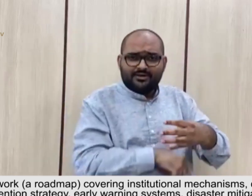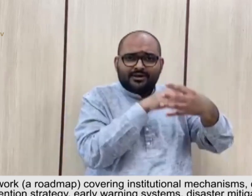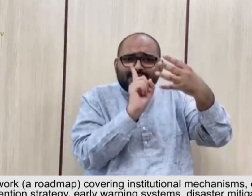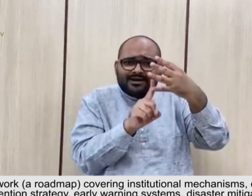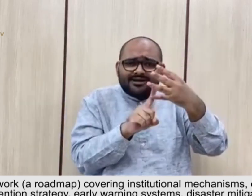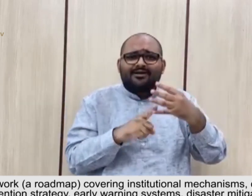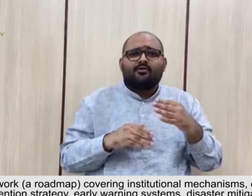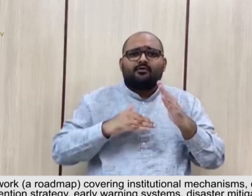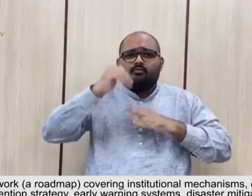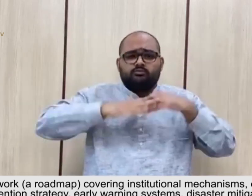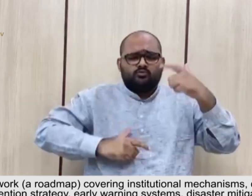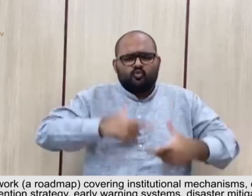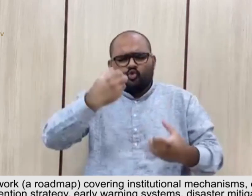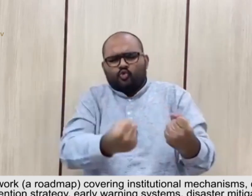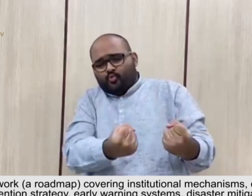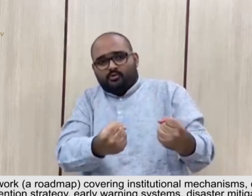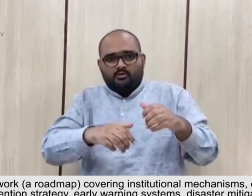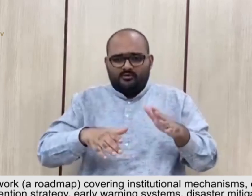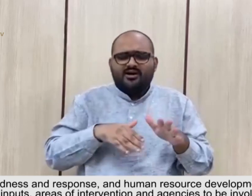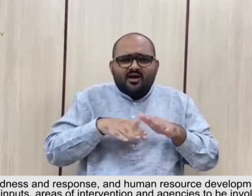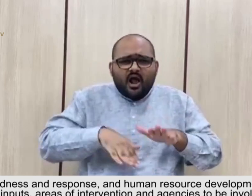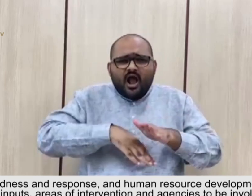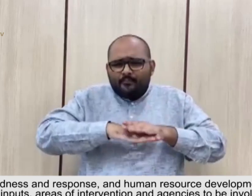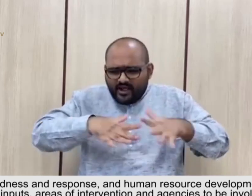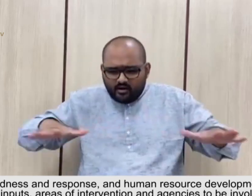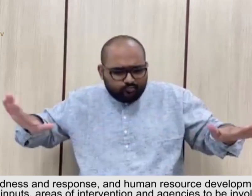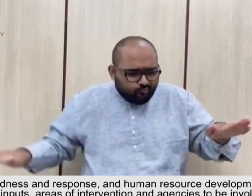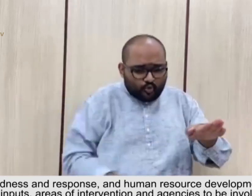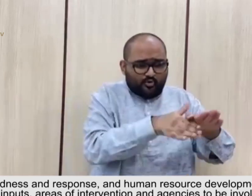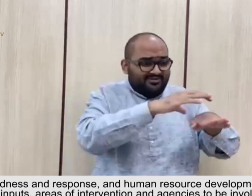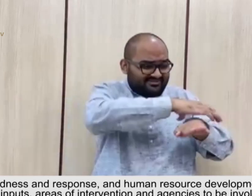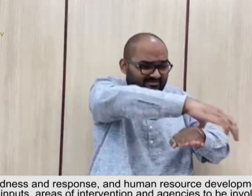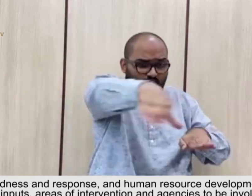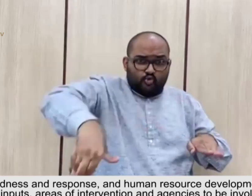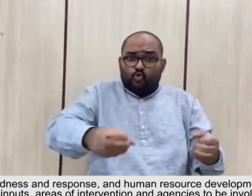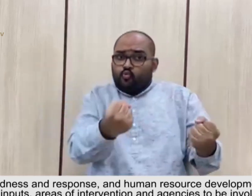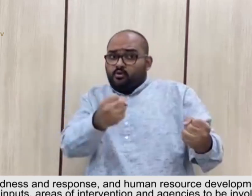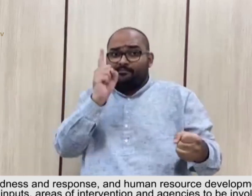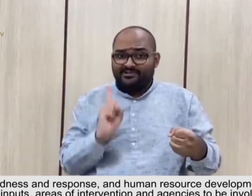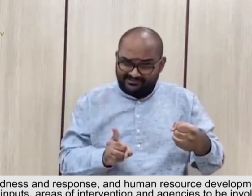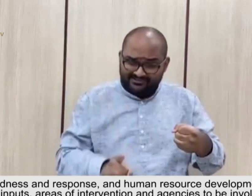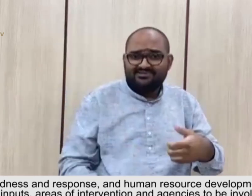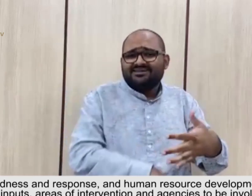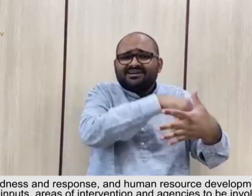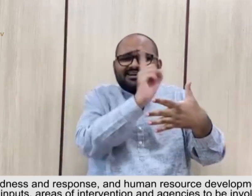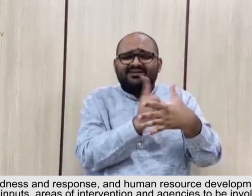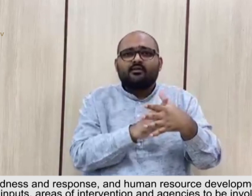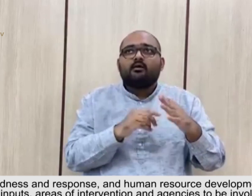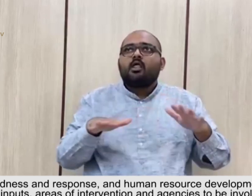early warning systems, disaster mitigation, preparedness and response, and human resource development. The expected inputs, areas of